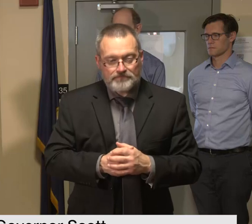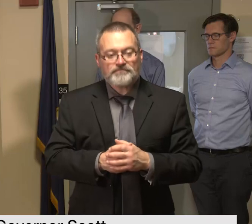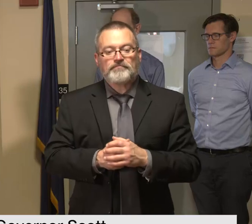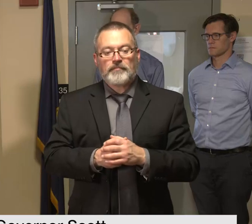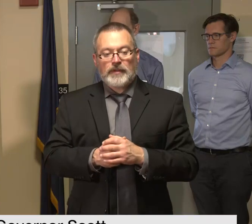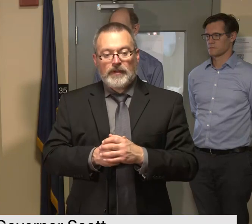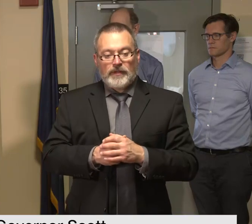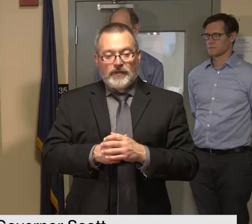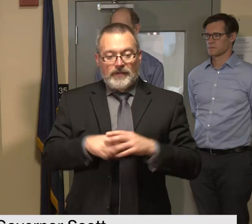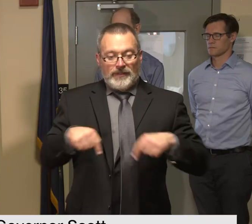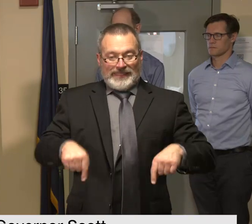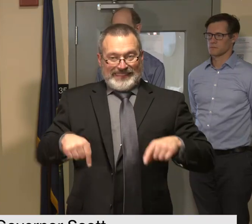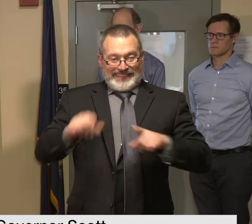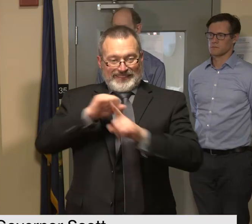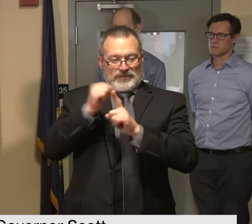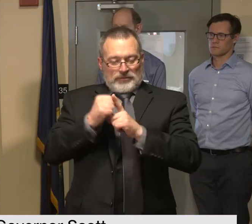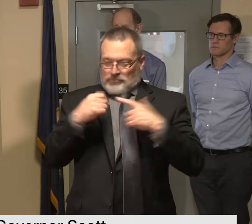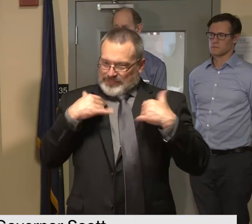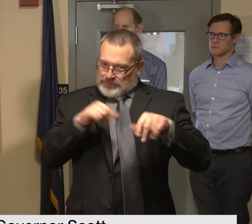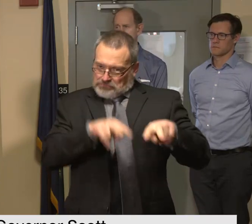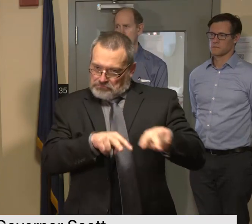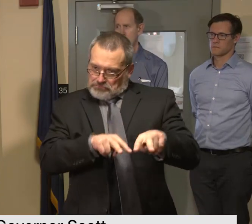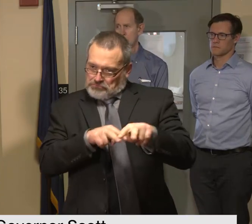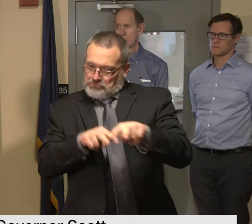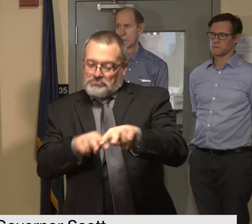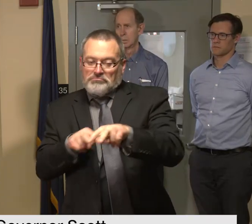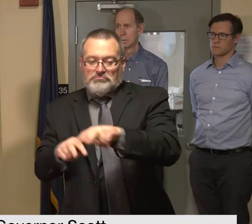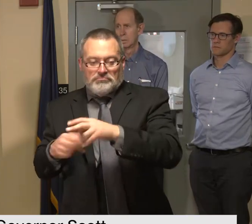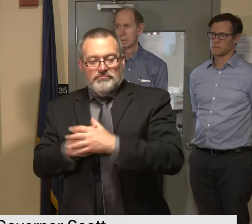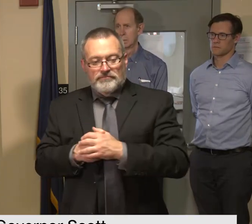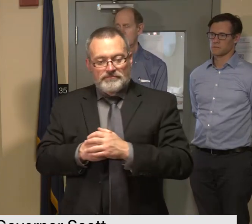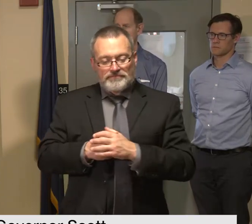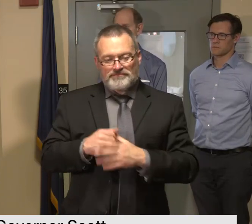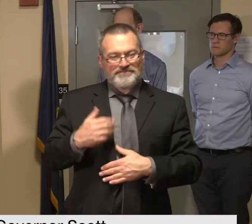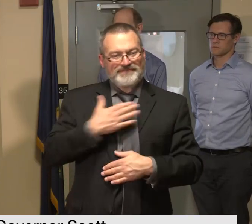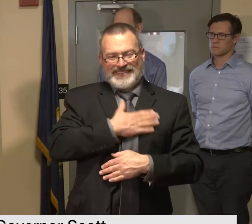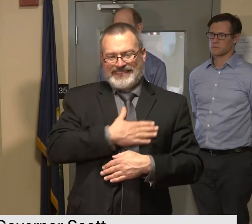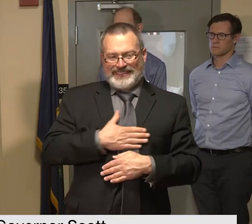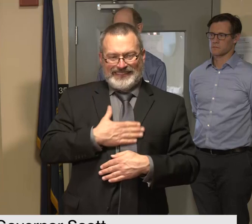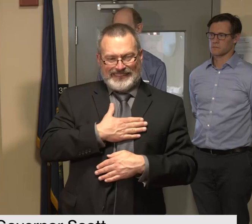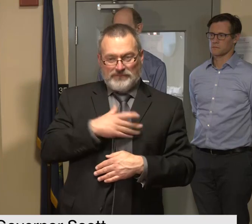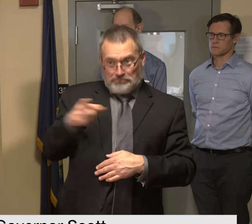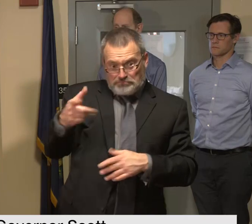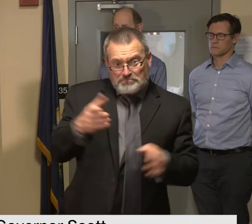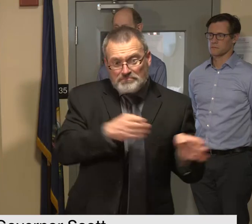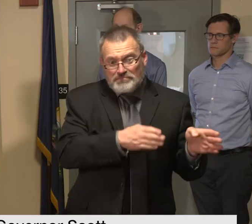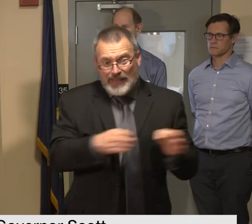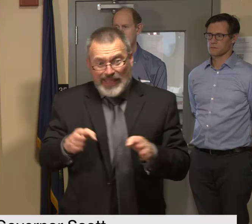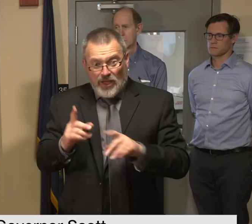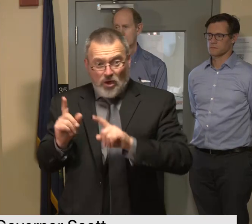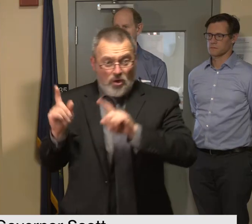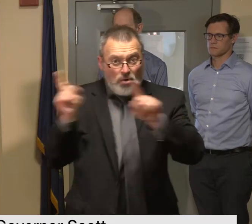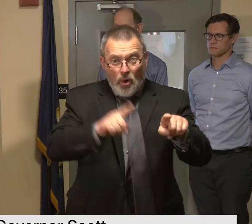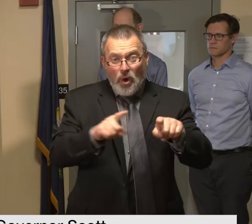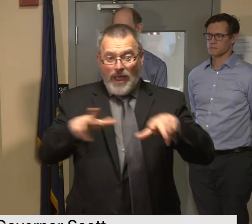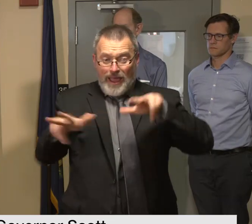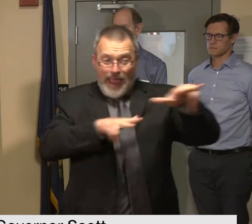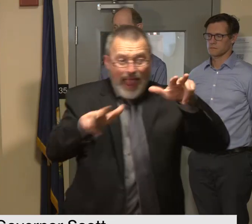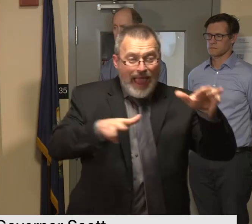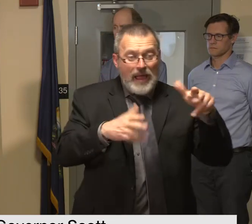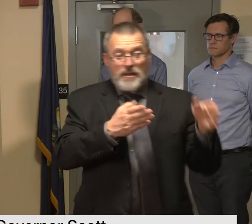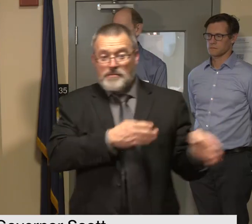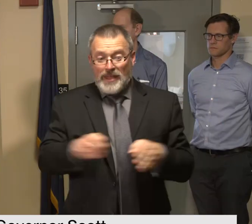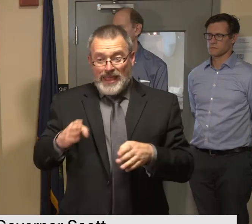based on the safety of visitors and park staff please check the parks website or trail finder website for the latest information